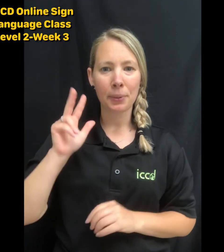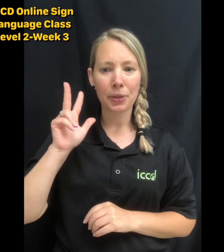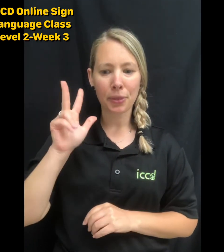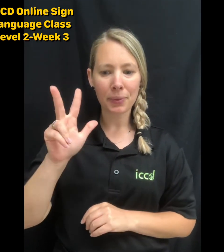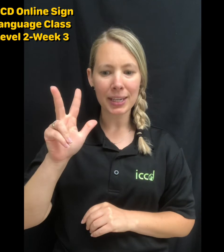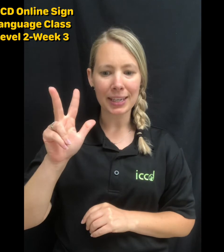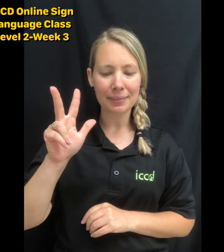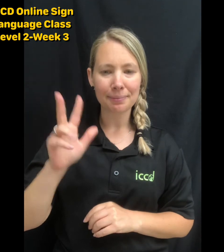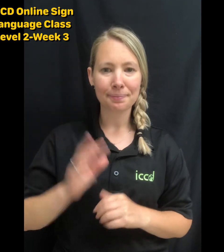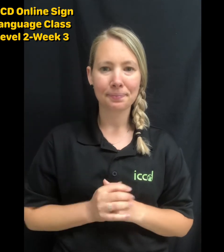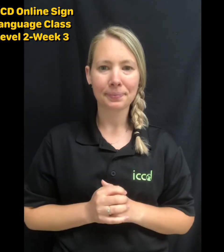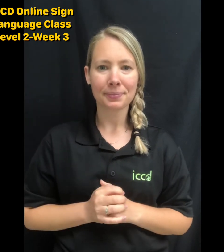three.